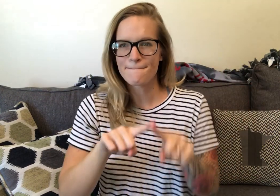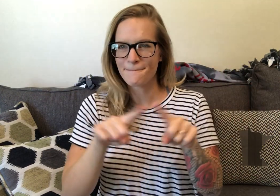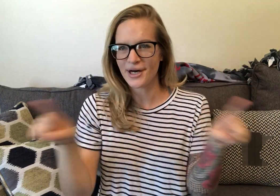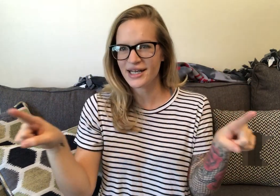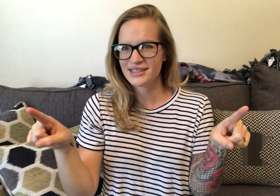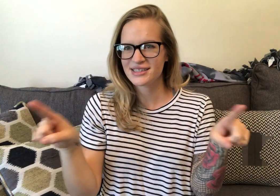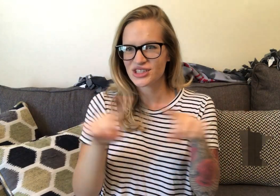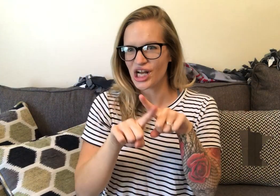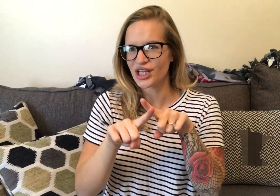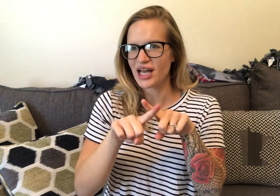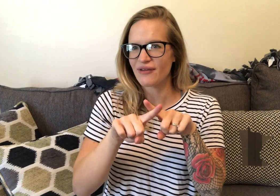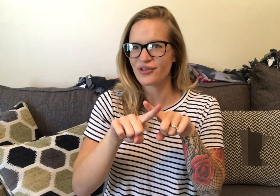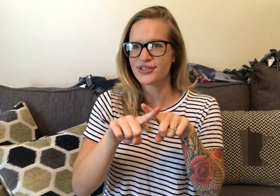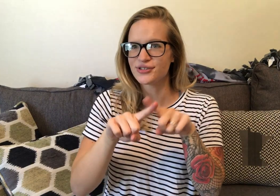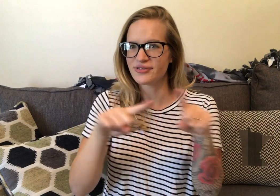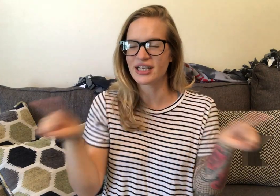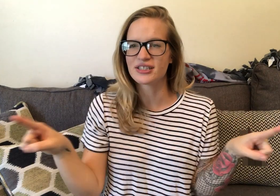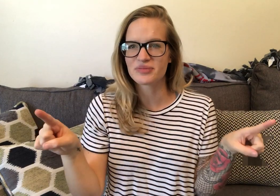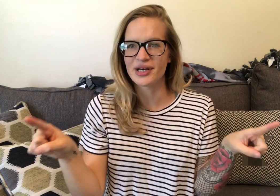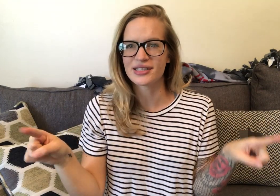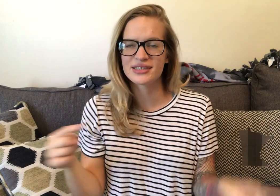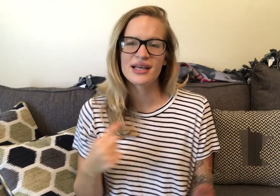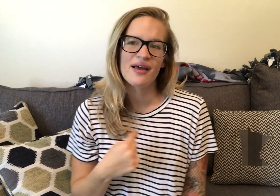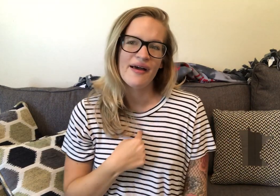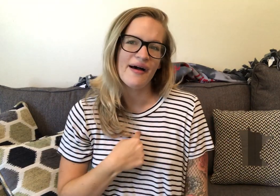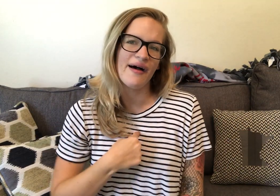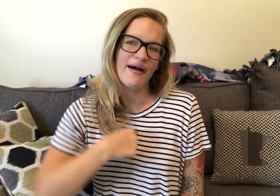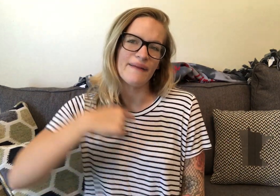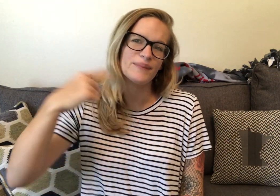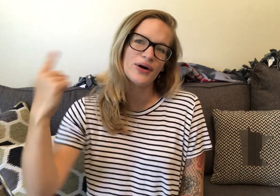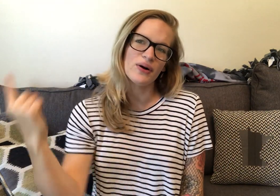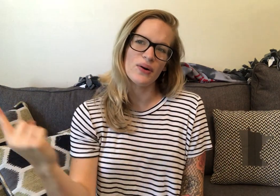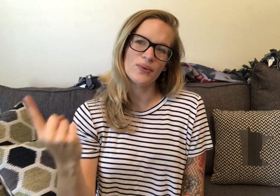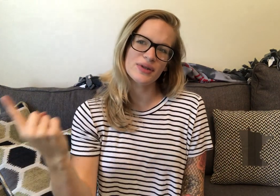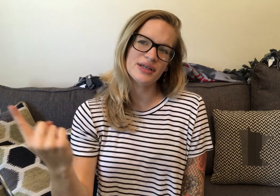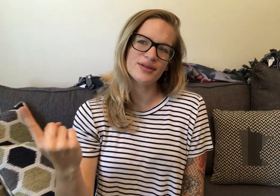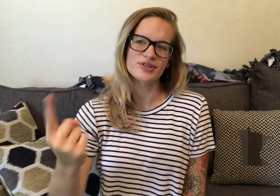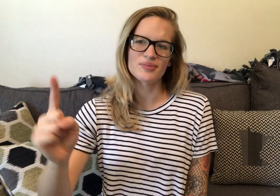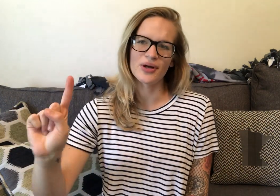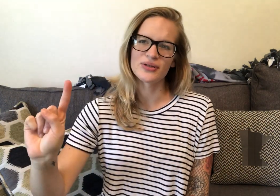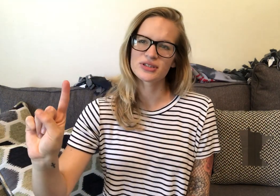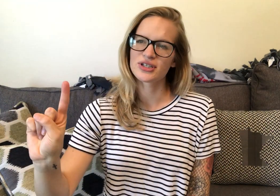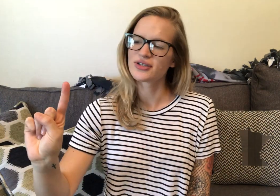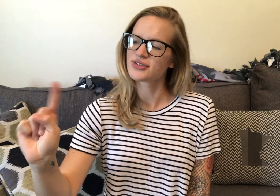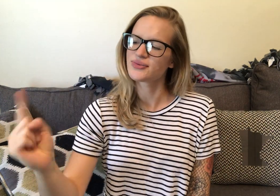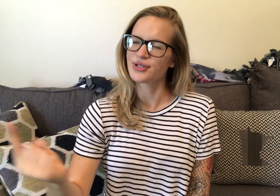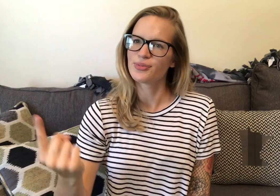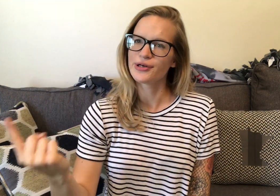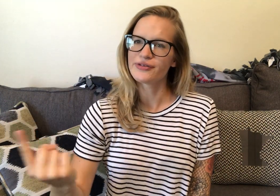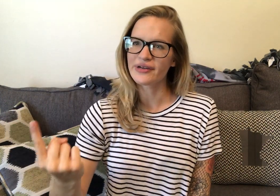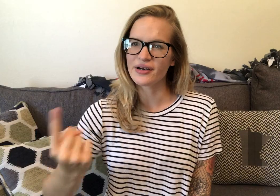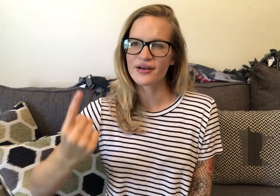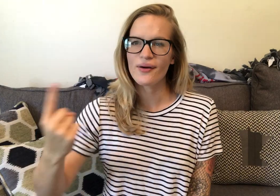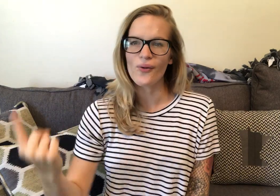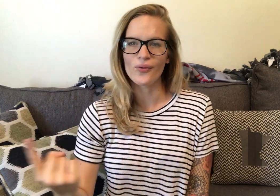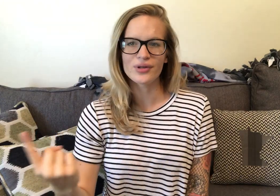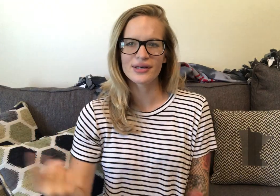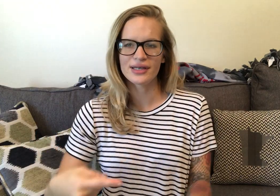But. Draw a line. your two fingers. But. I'm. Only. The small circles. With your pointer finger. Only.